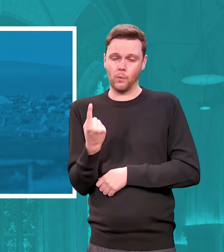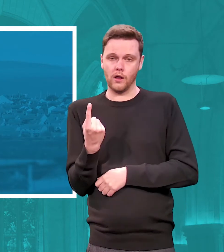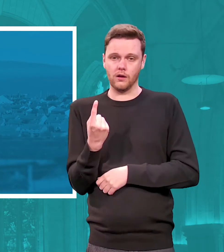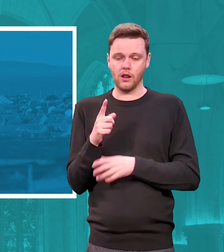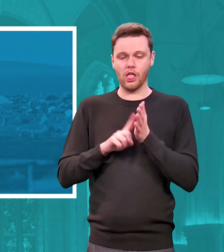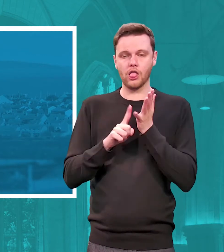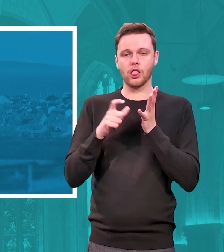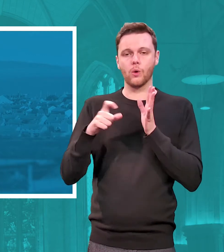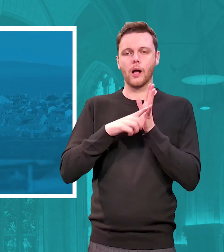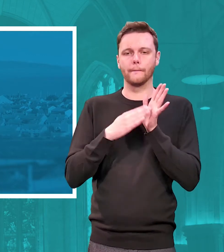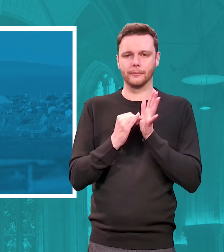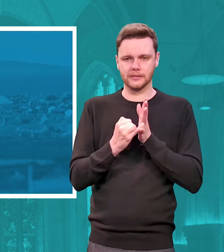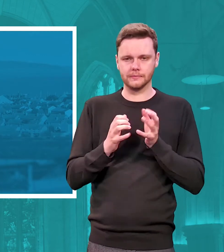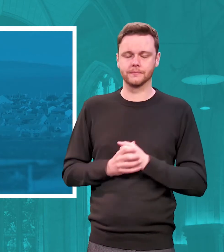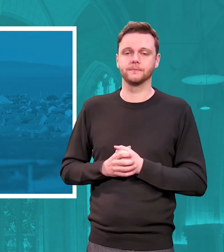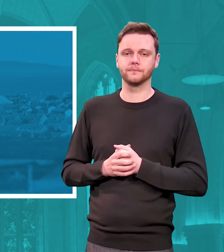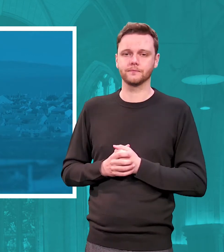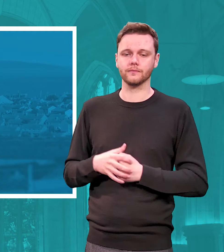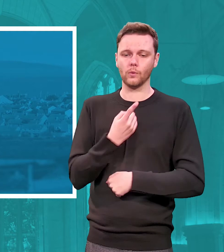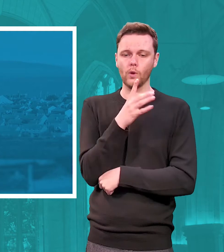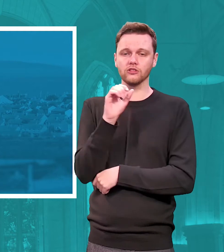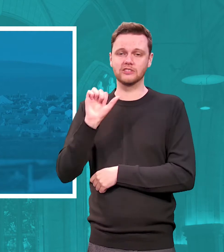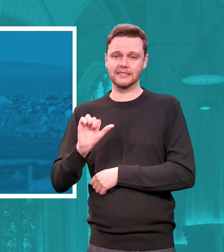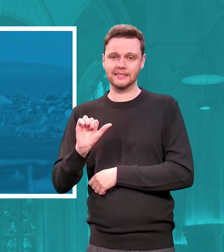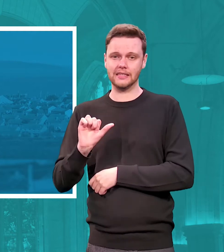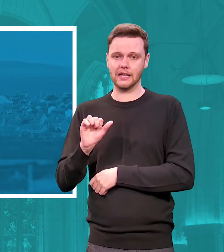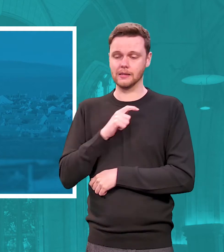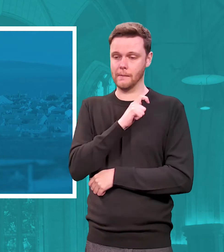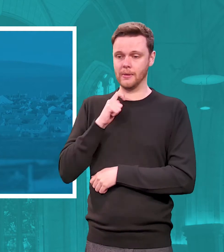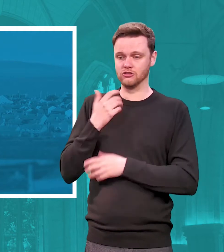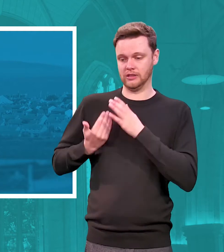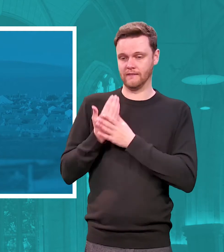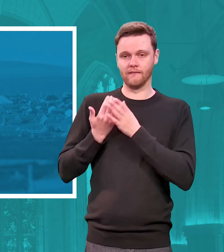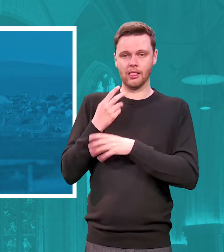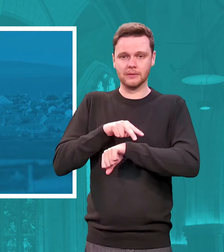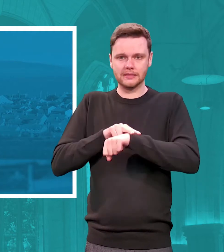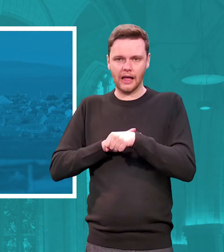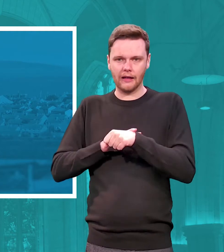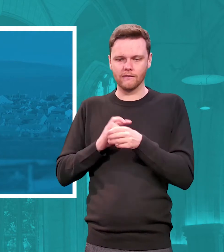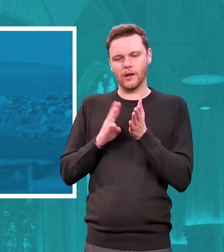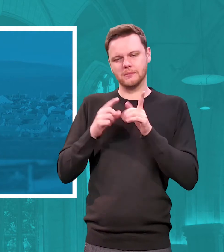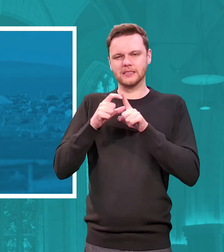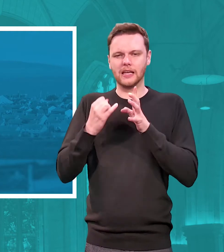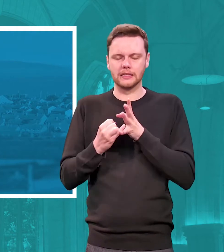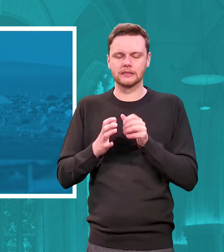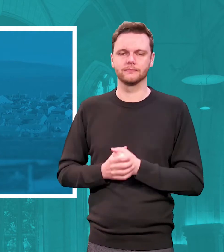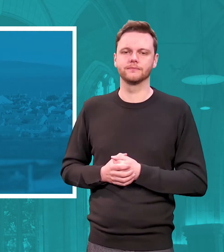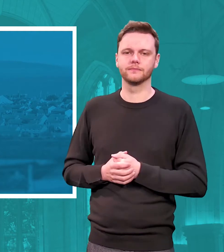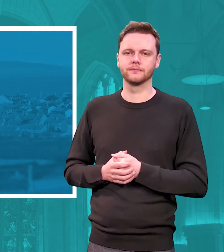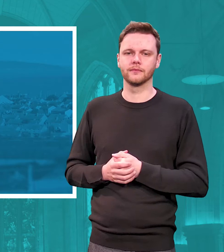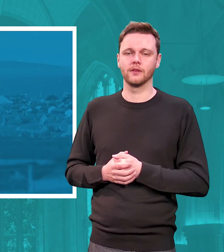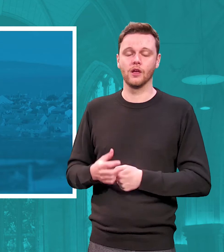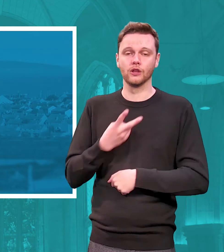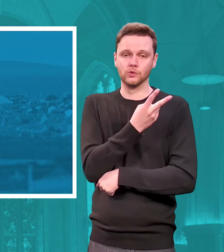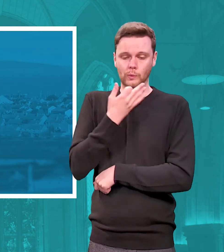106 ministries development staff mds 299